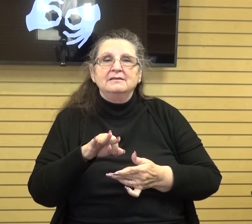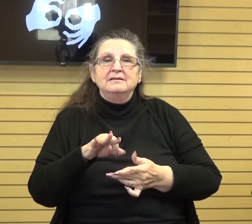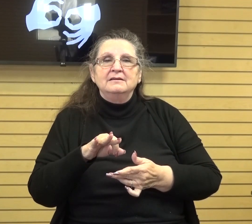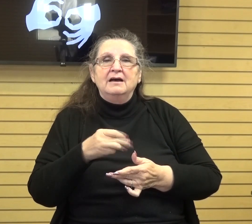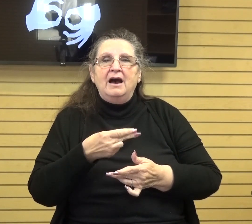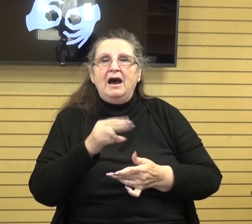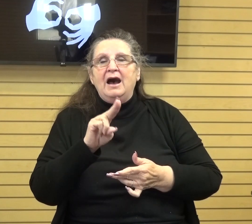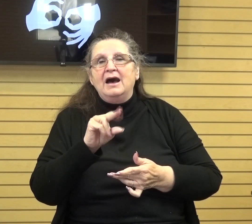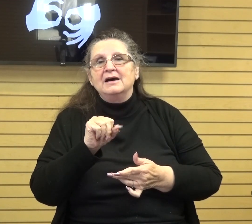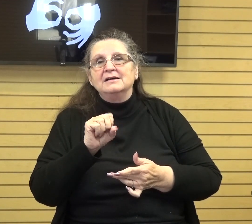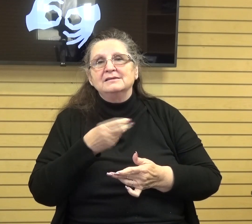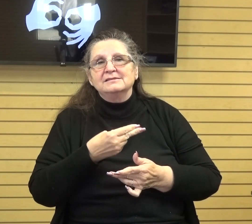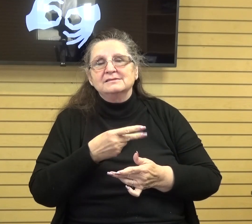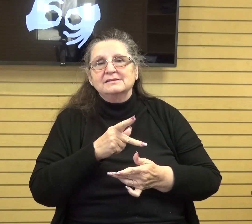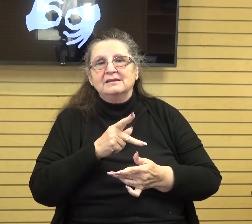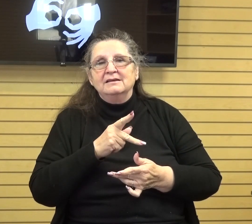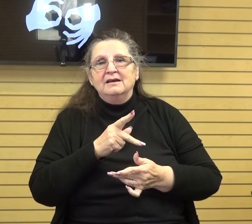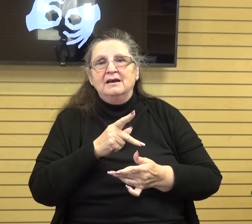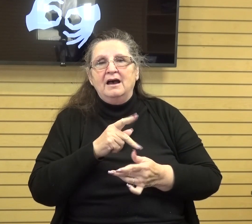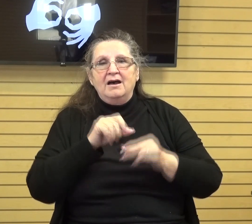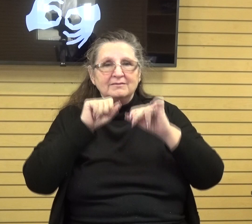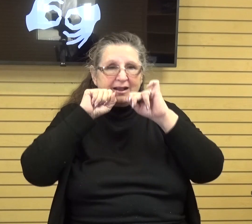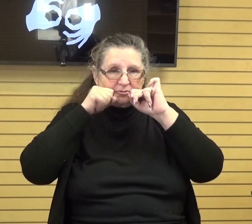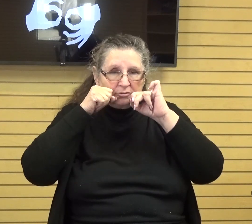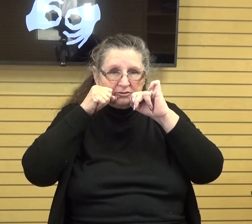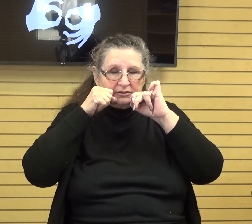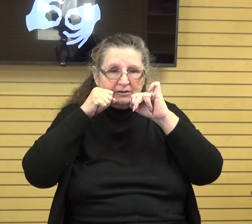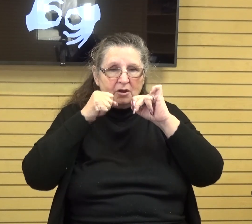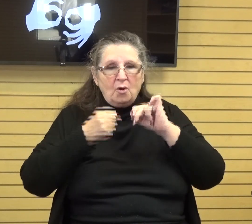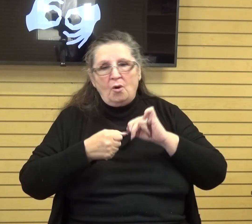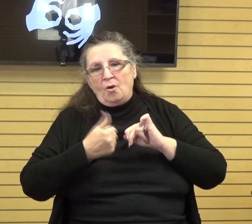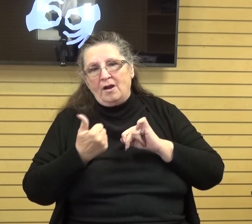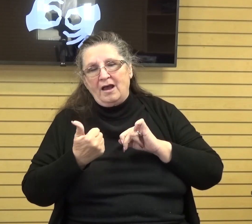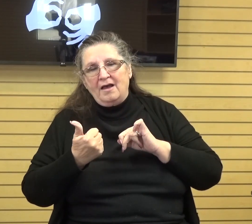corns or other seeds separated by willowing or threshing